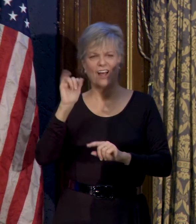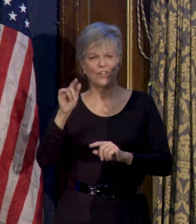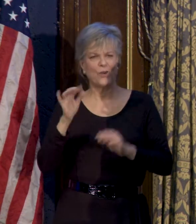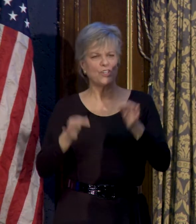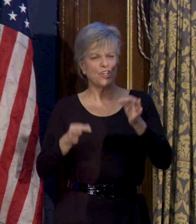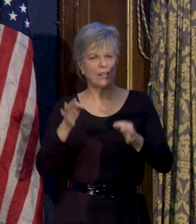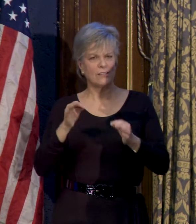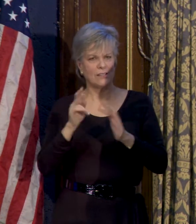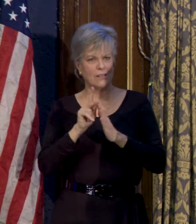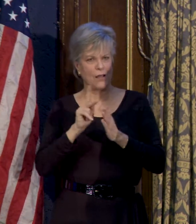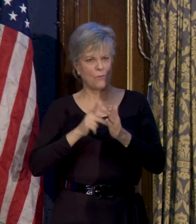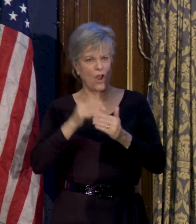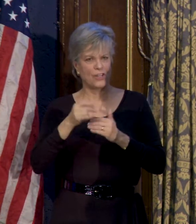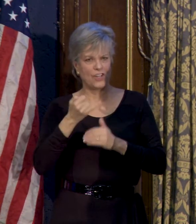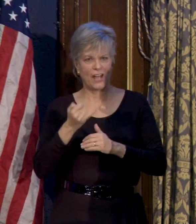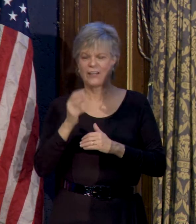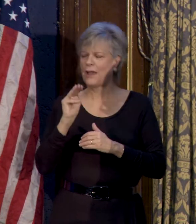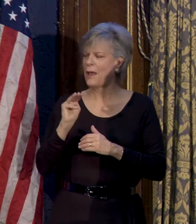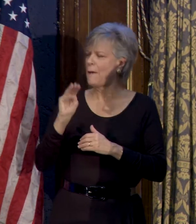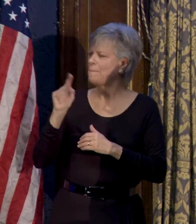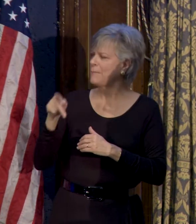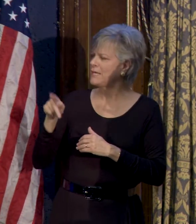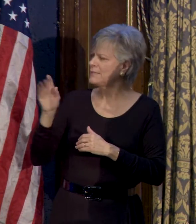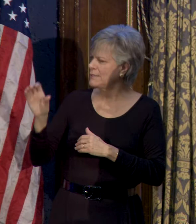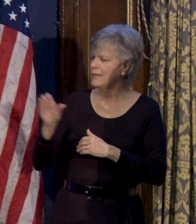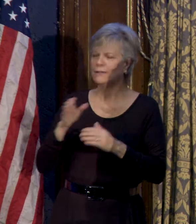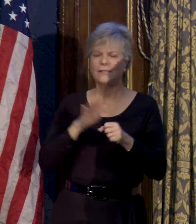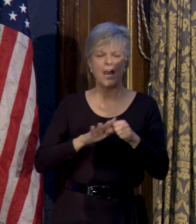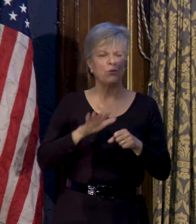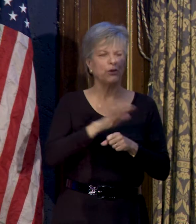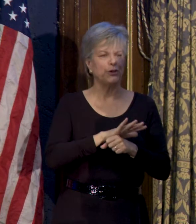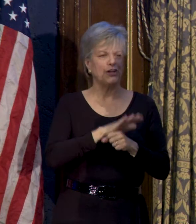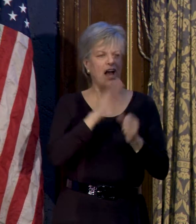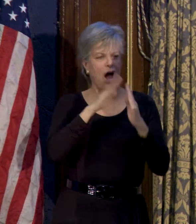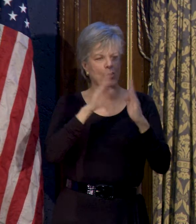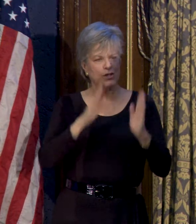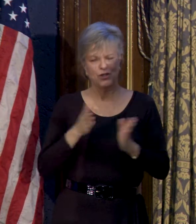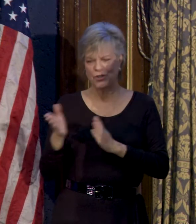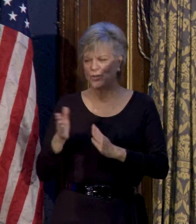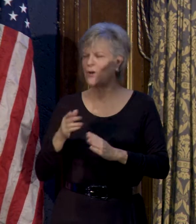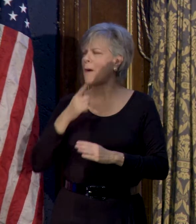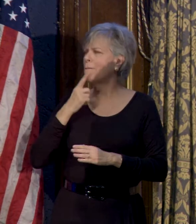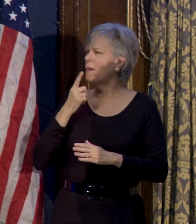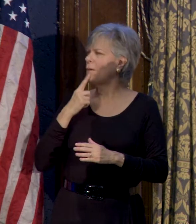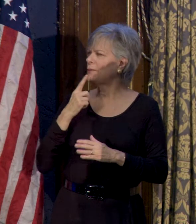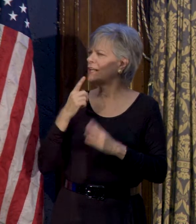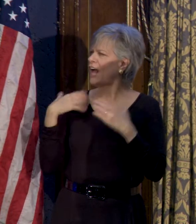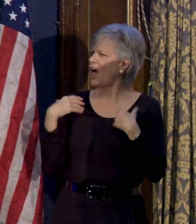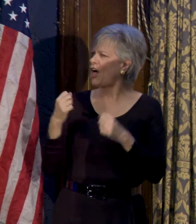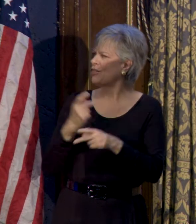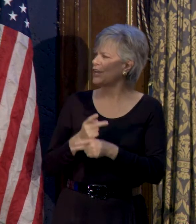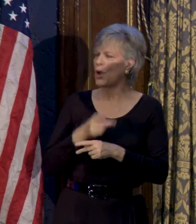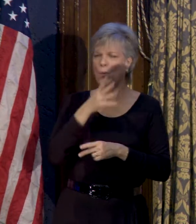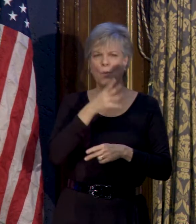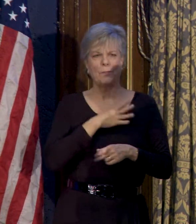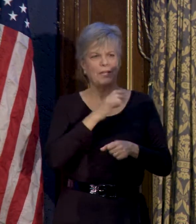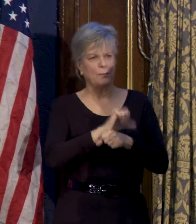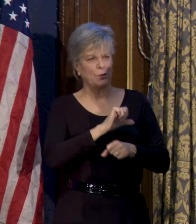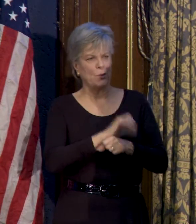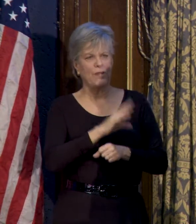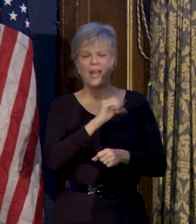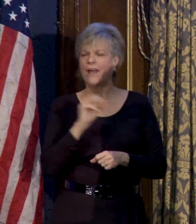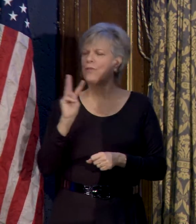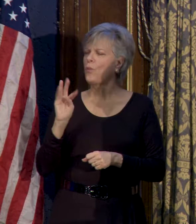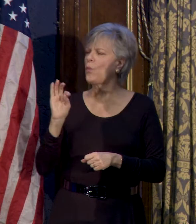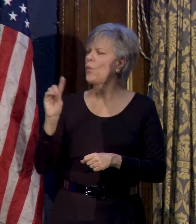MPC, the Metropolitan Planning Council, Neighborhood Housing Services, Public Health Woke Coalition, Women Employed, and the Woodstock